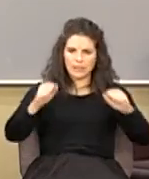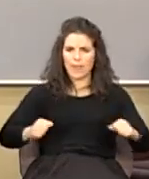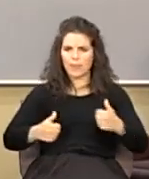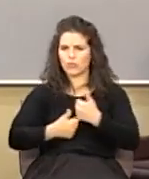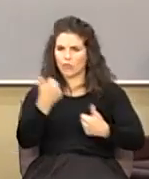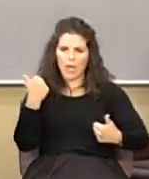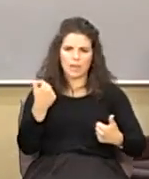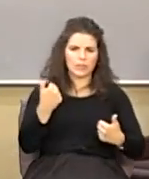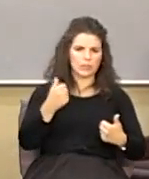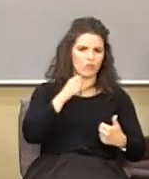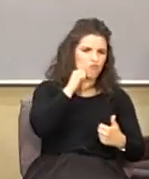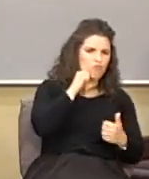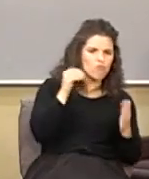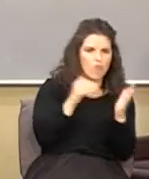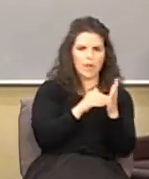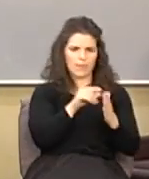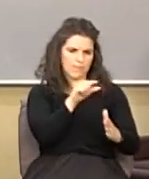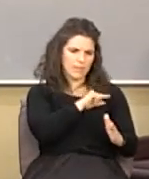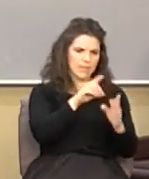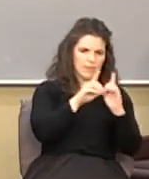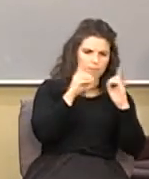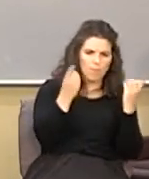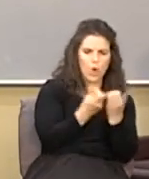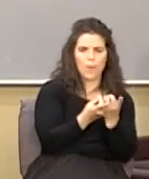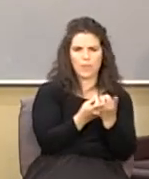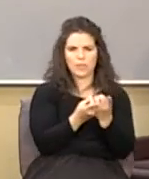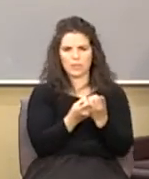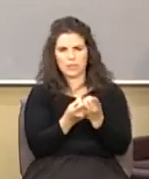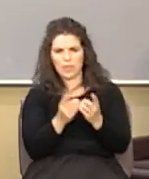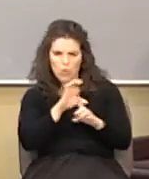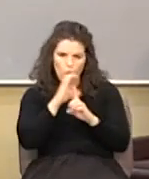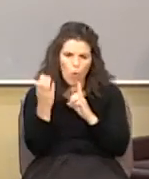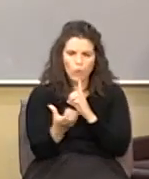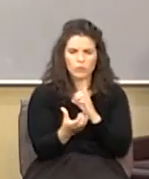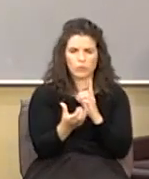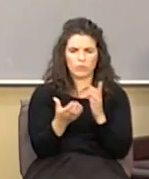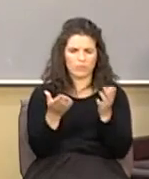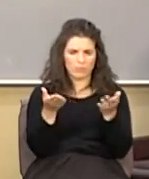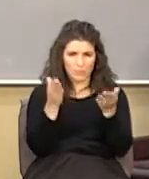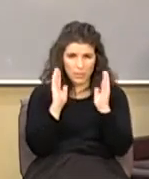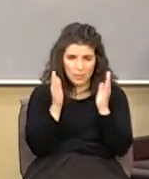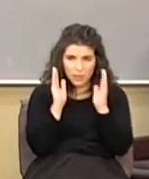racism in the police department there's systemic racism in the culture listen